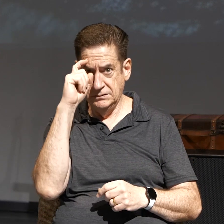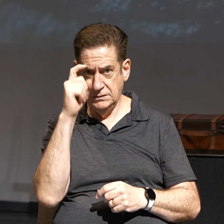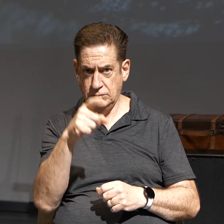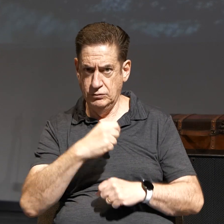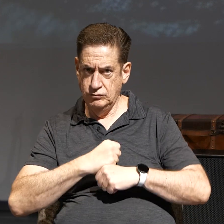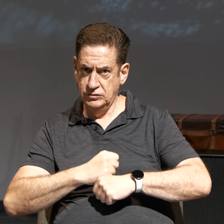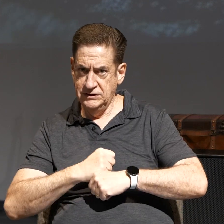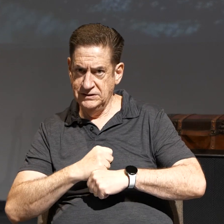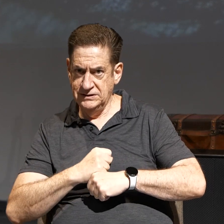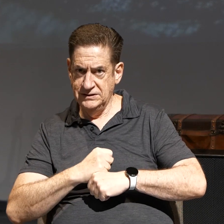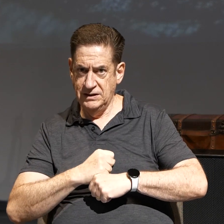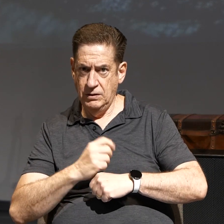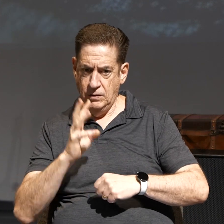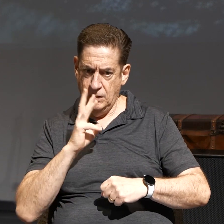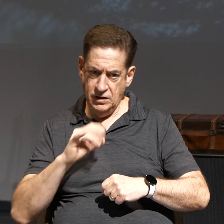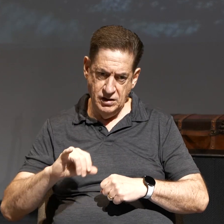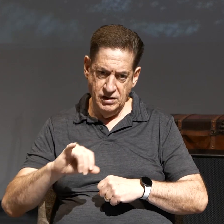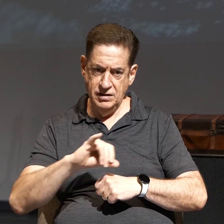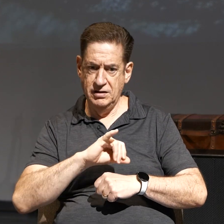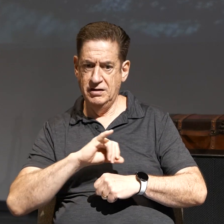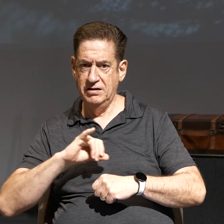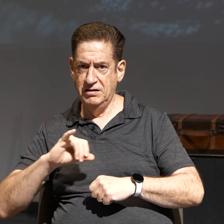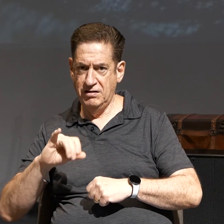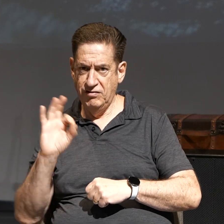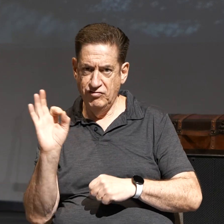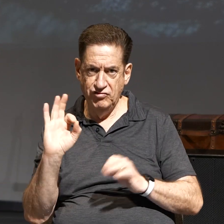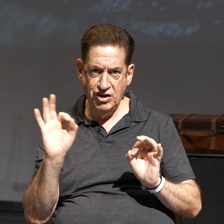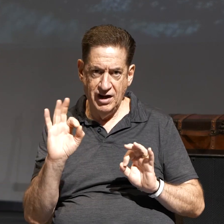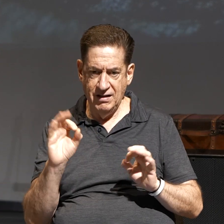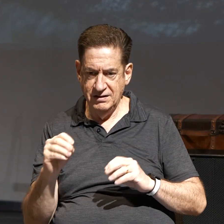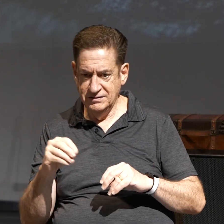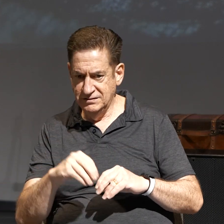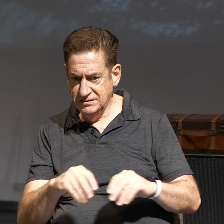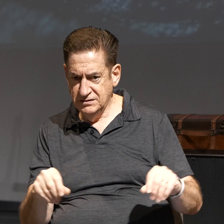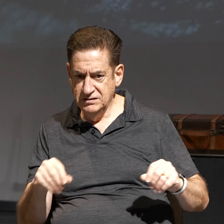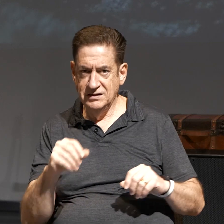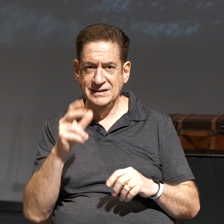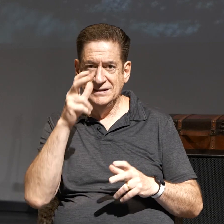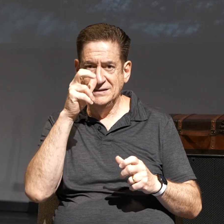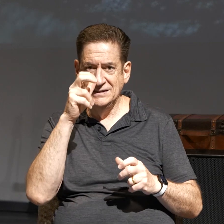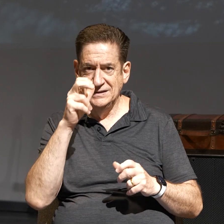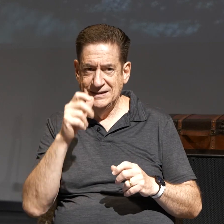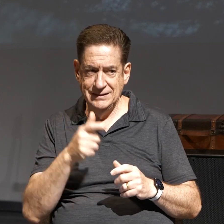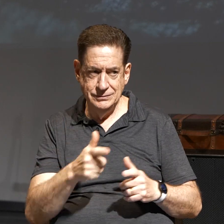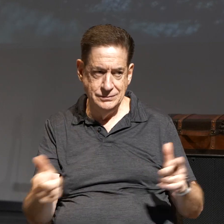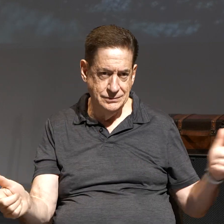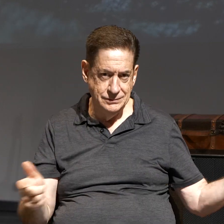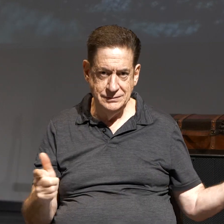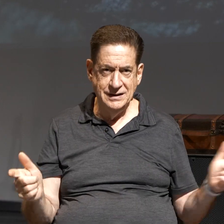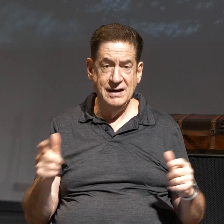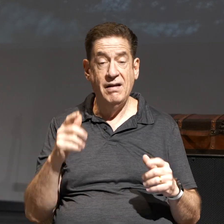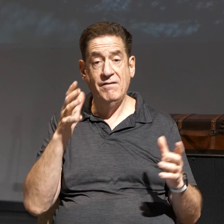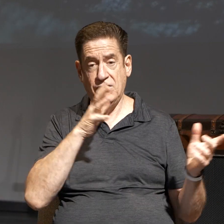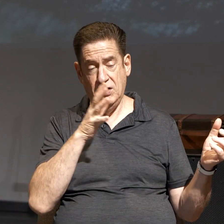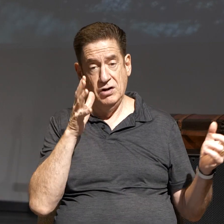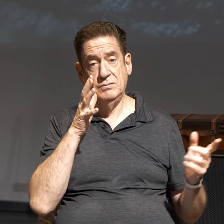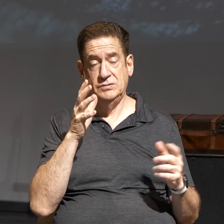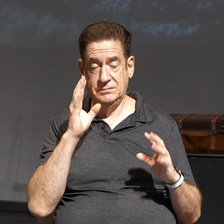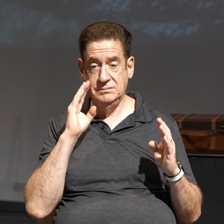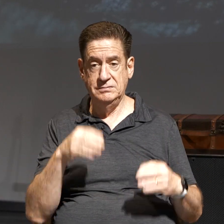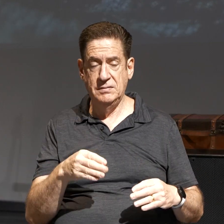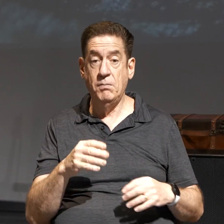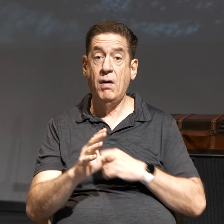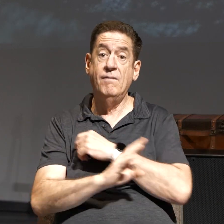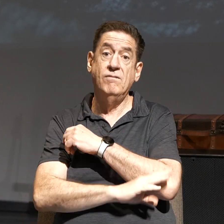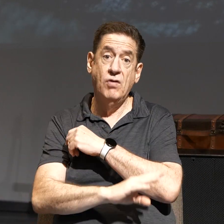protecting, watering, fertilizing, weeding, insecticides. This is make or break for farmers. But then fall,